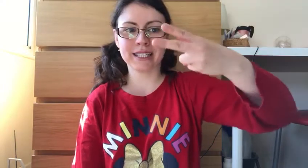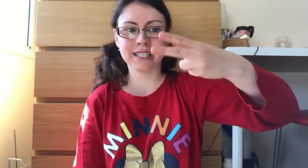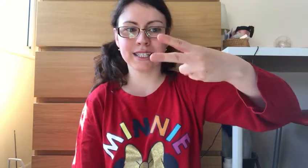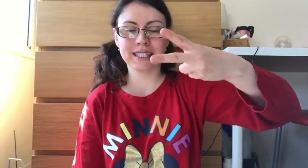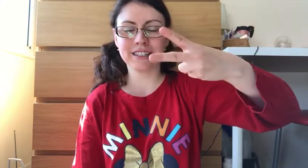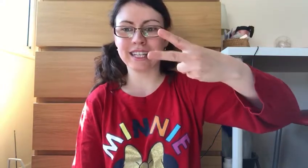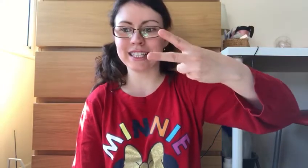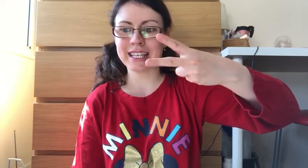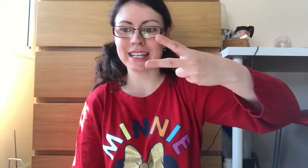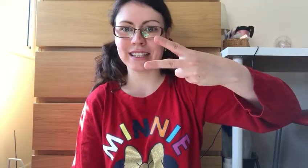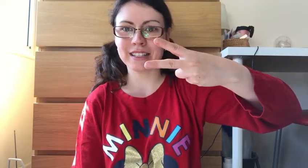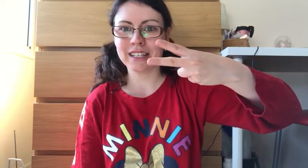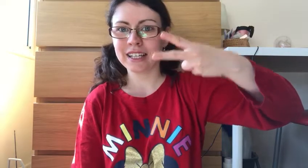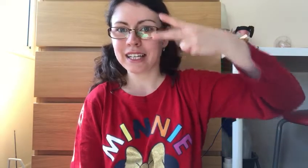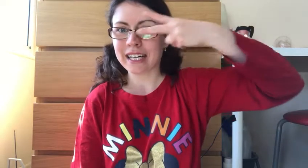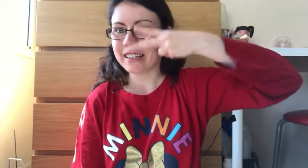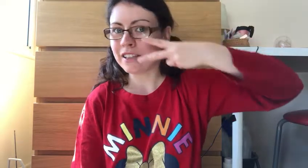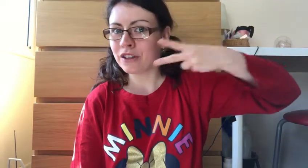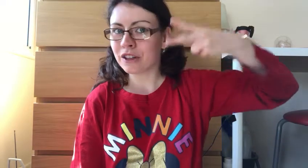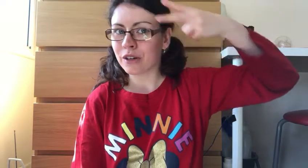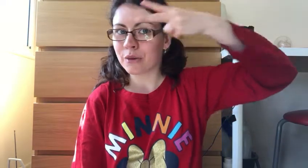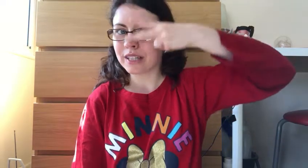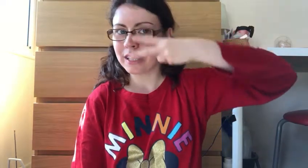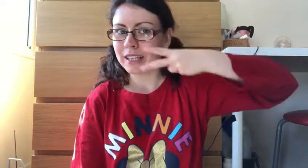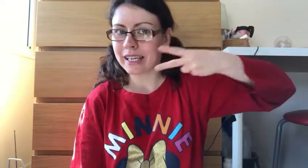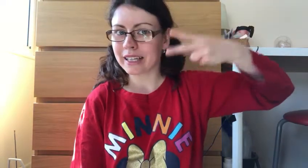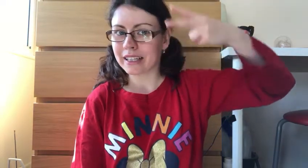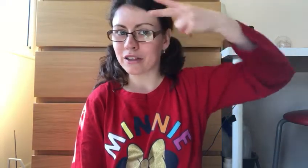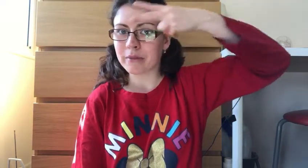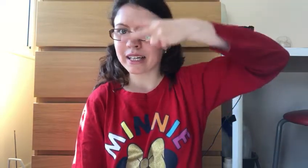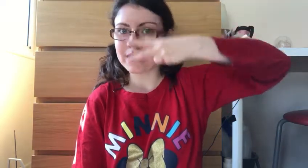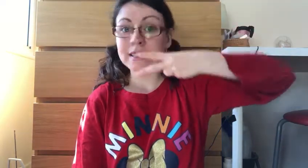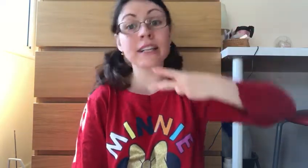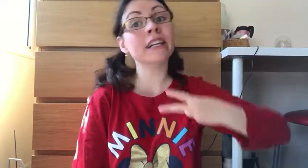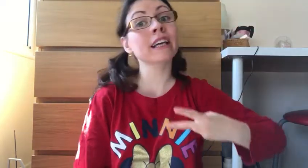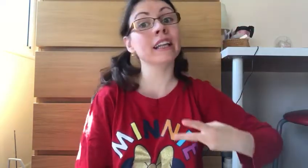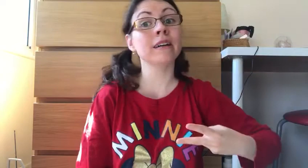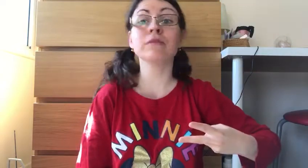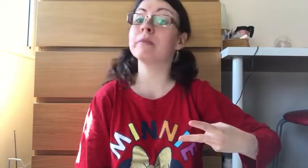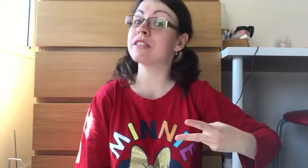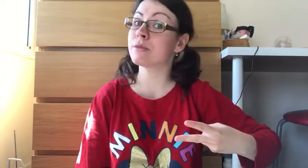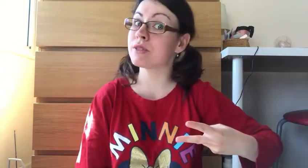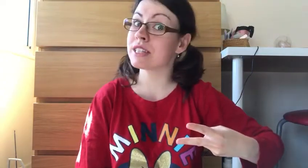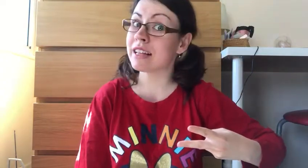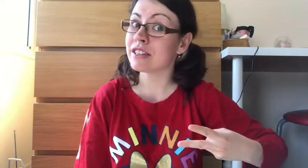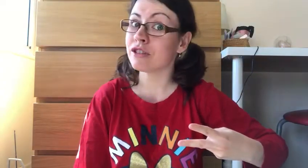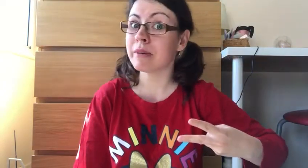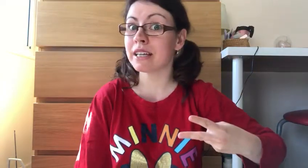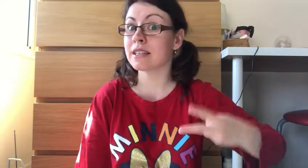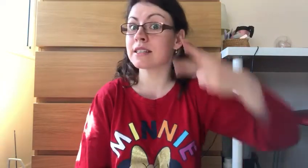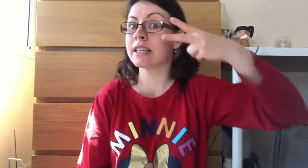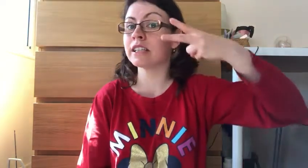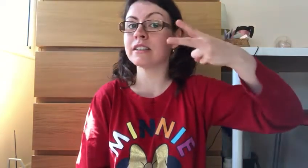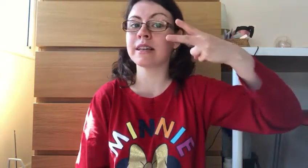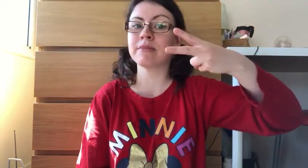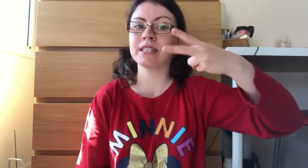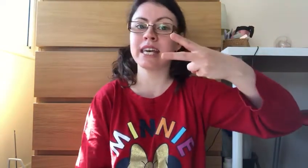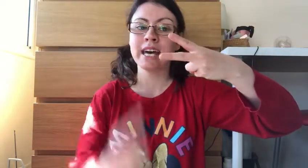your hands like that and then you go like that and you make a circular movement. So pretending you're making circles up in the air